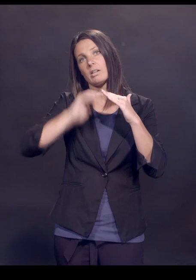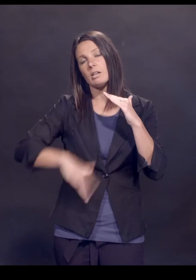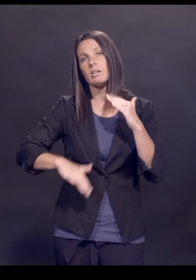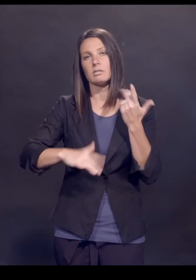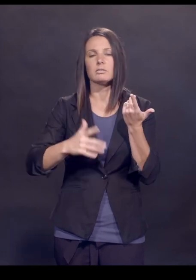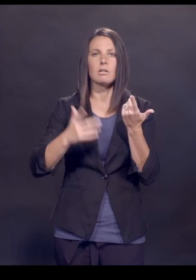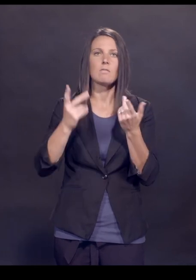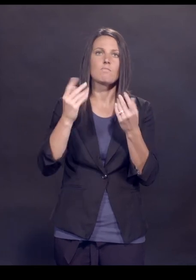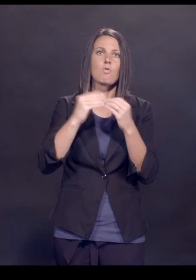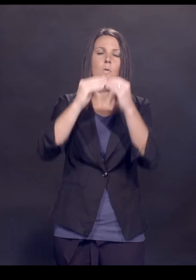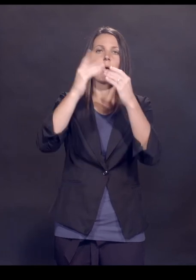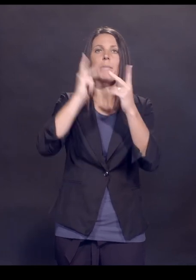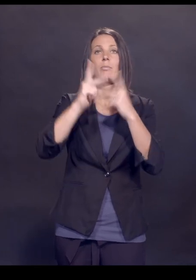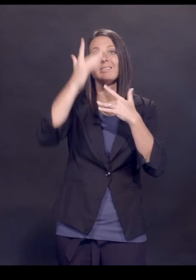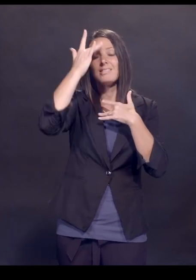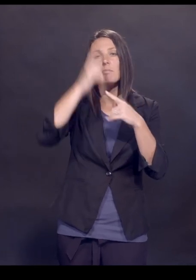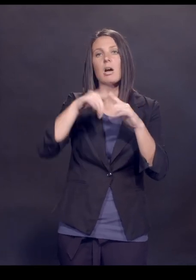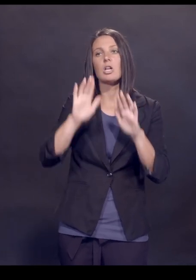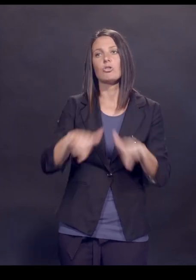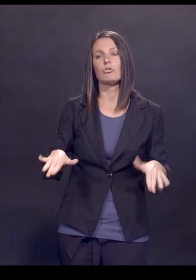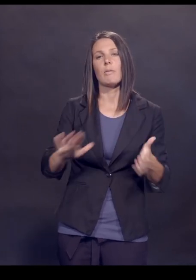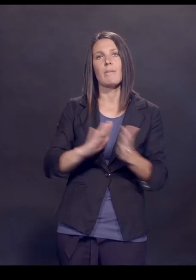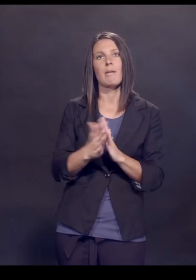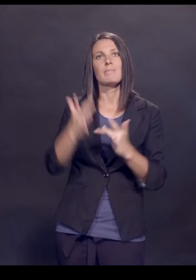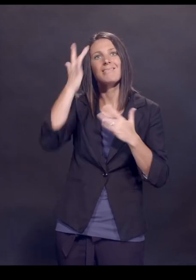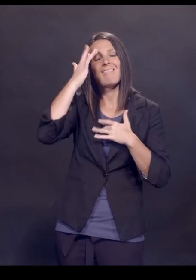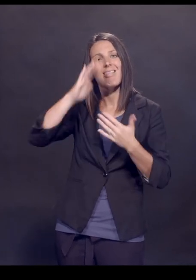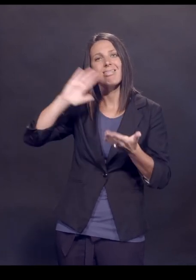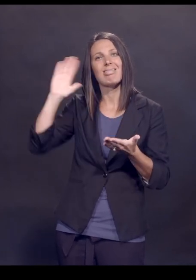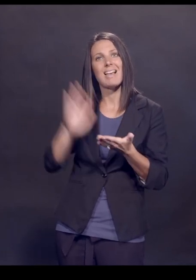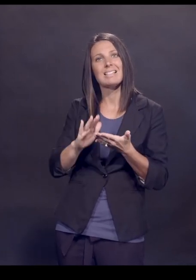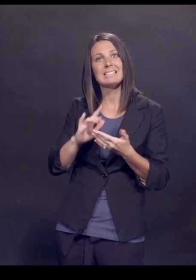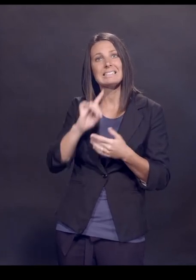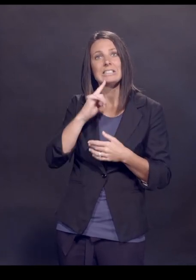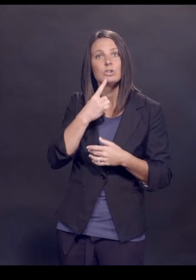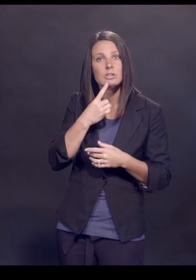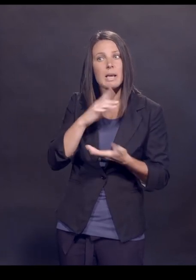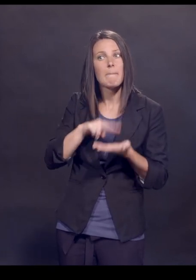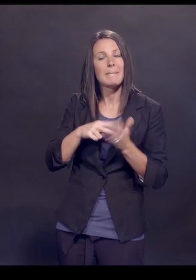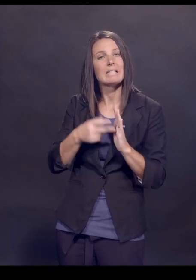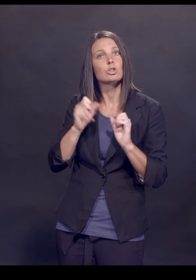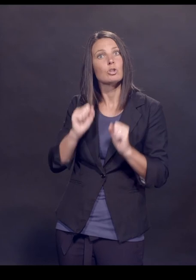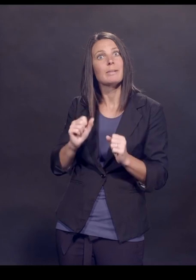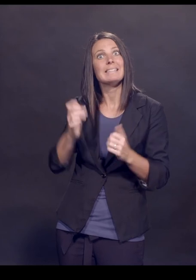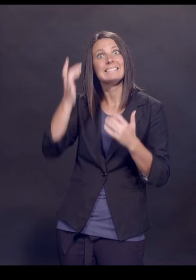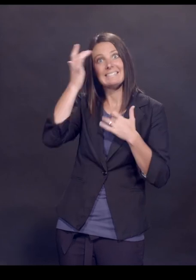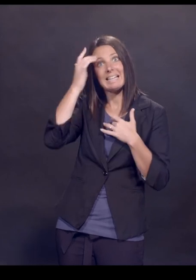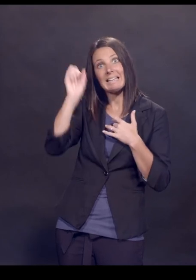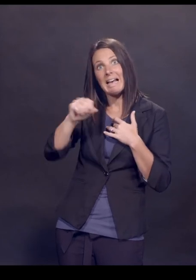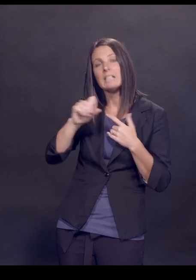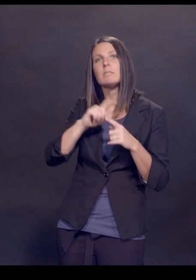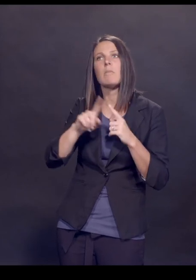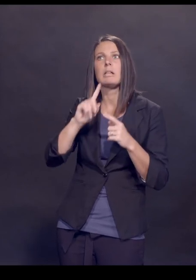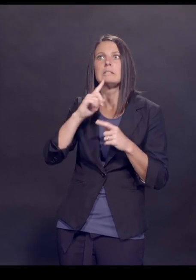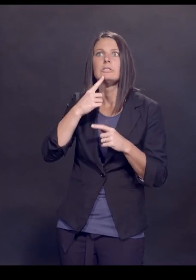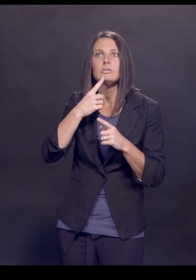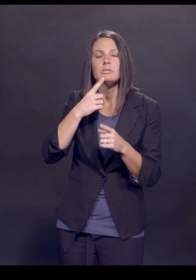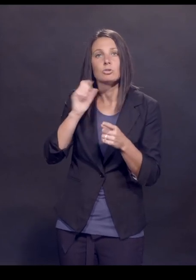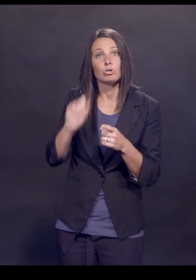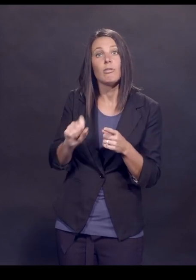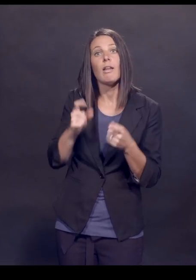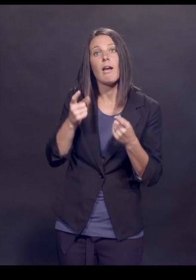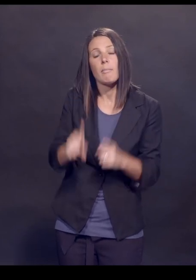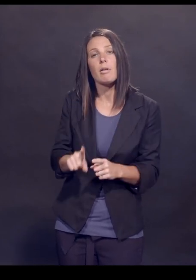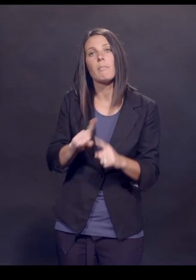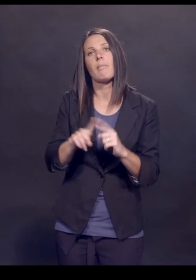it was true that children get infected less frequently or less severely, that didn't mean they couldn't be infected or they couldn't be infected severely. I mean, there are now,